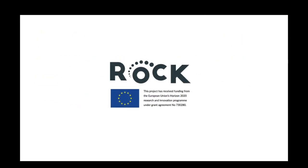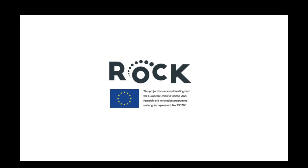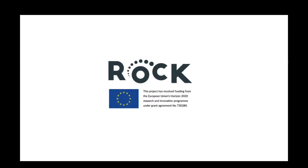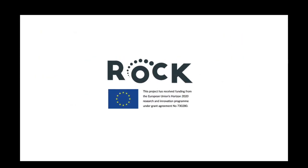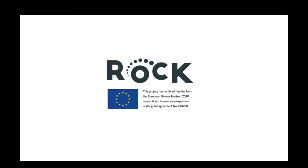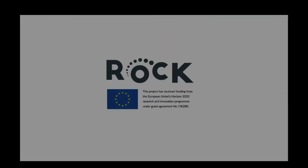you you you